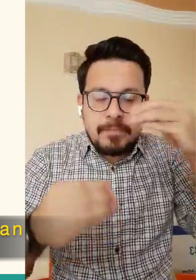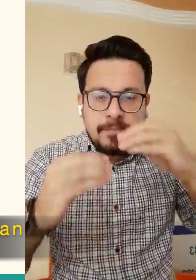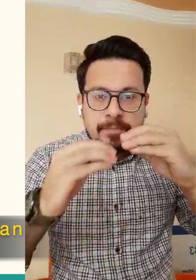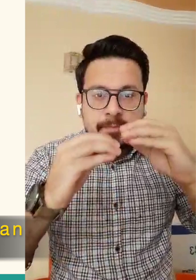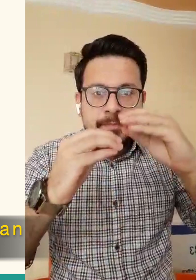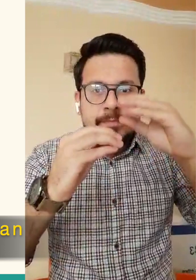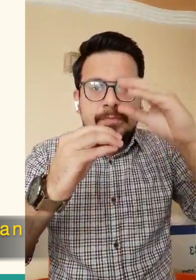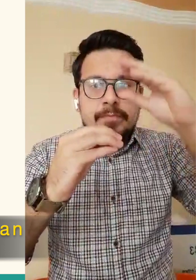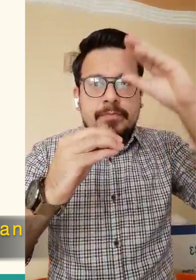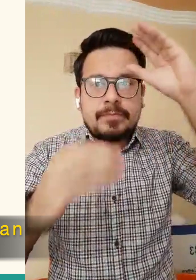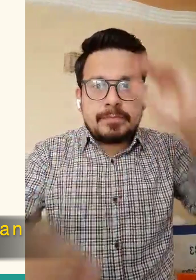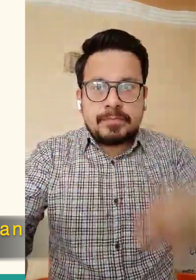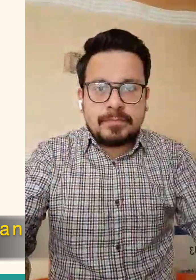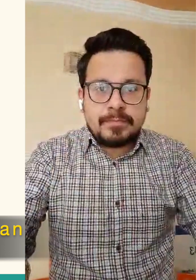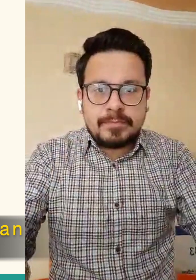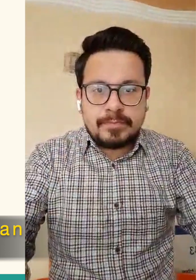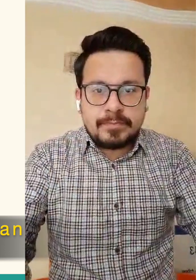time when deeds are multiplied.